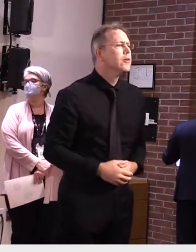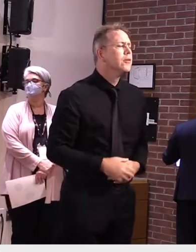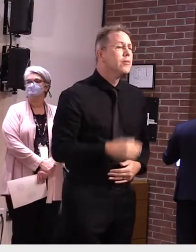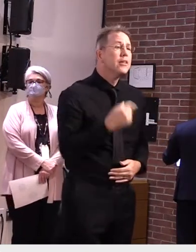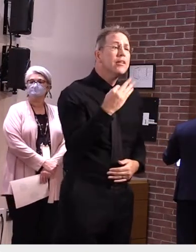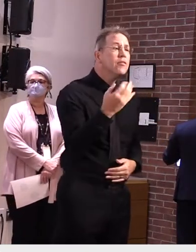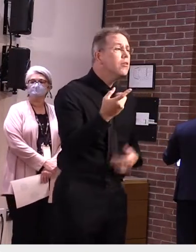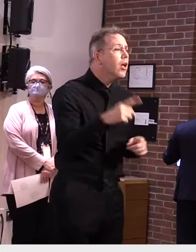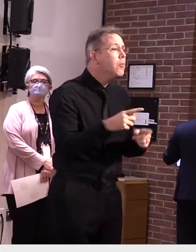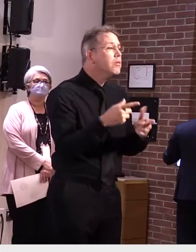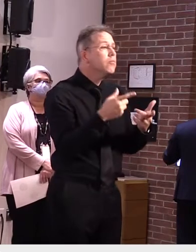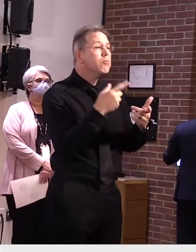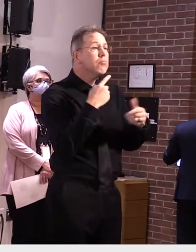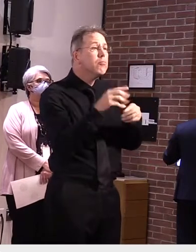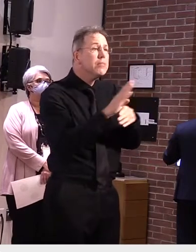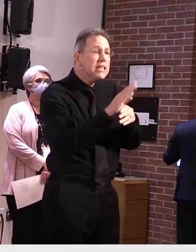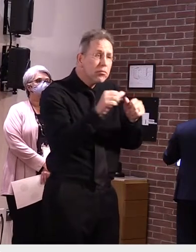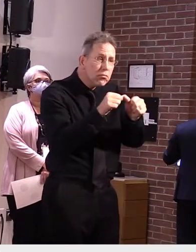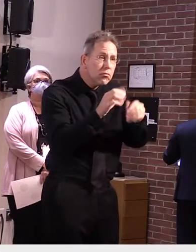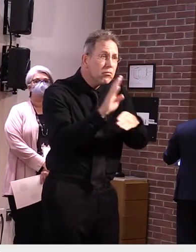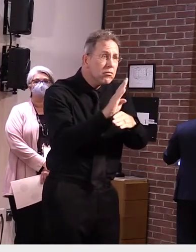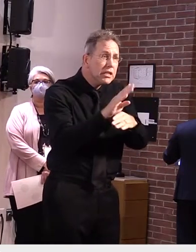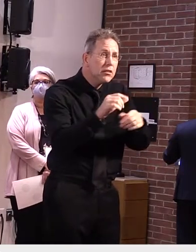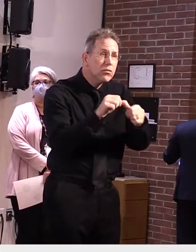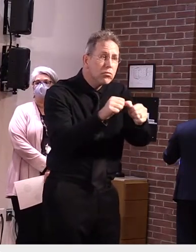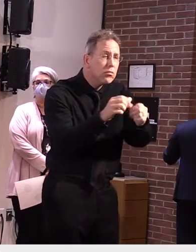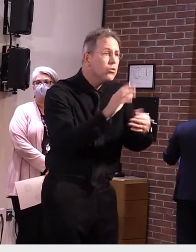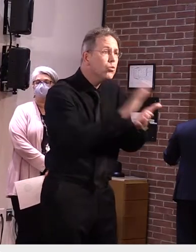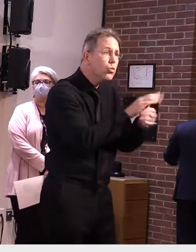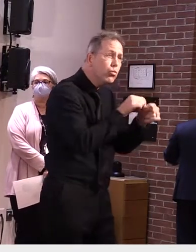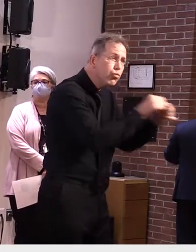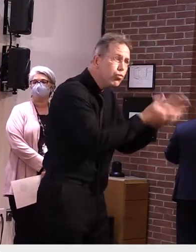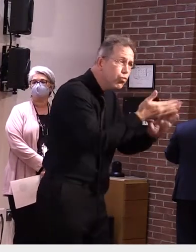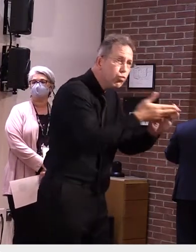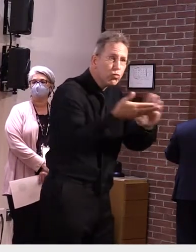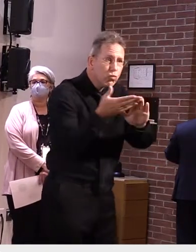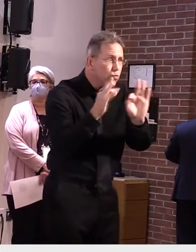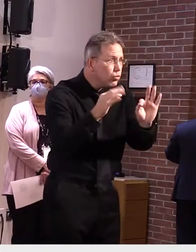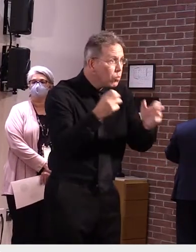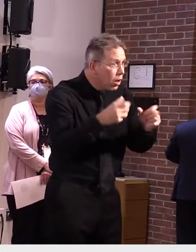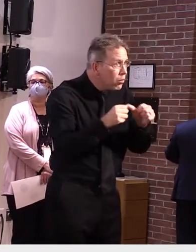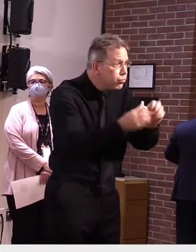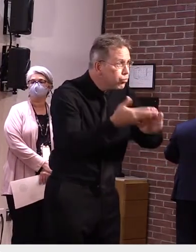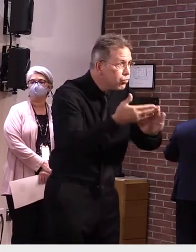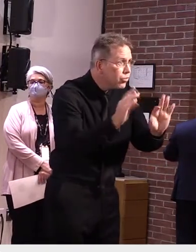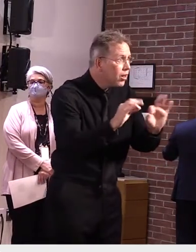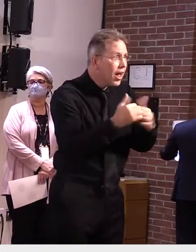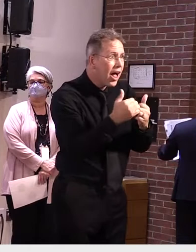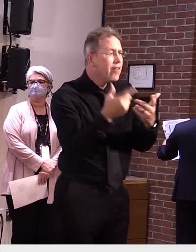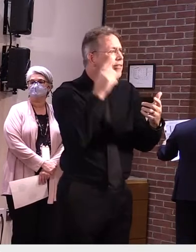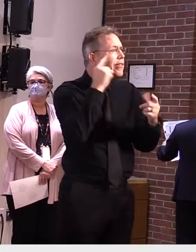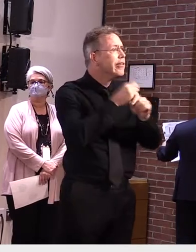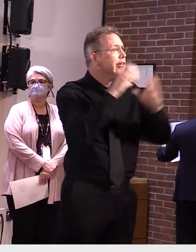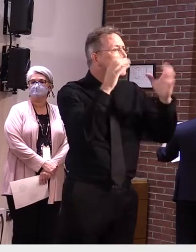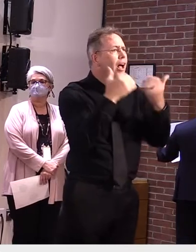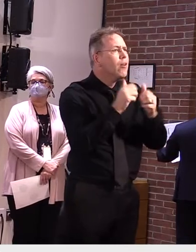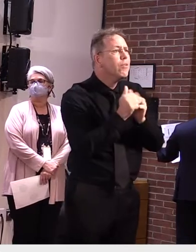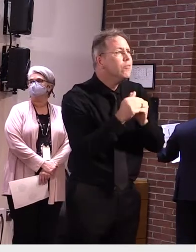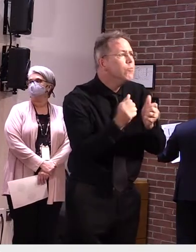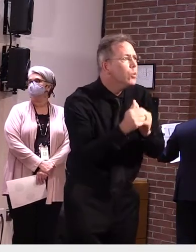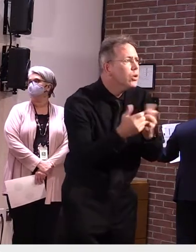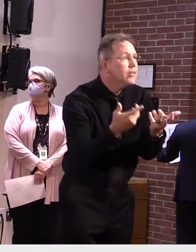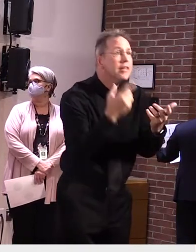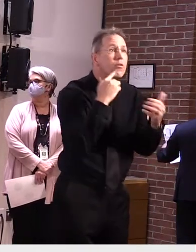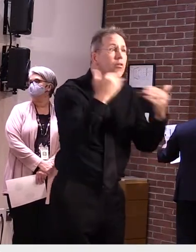and schools open, if we want our kids playing sports and if we want to be able to get back together